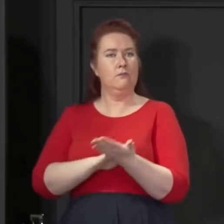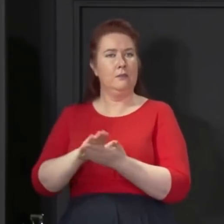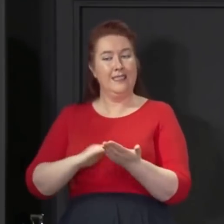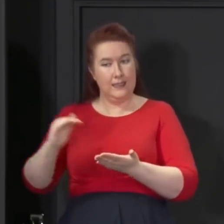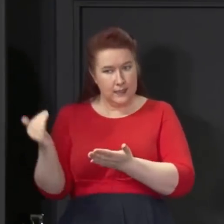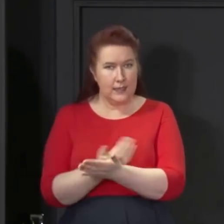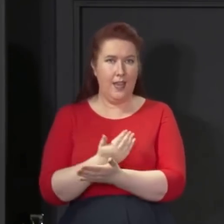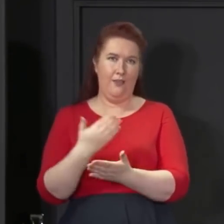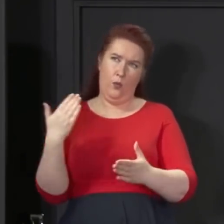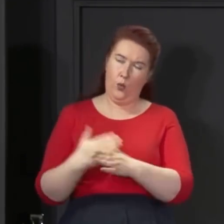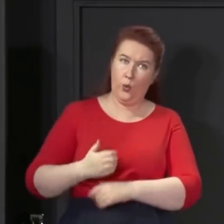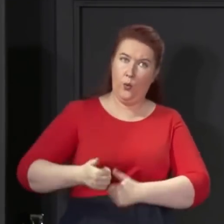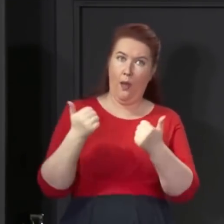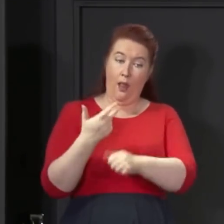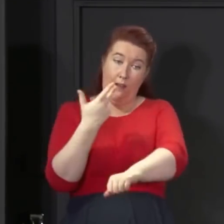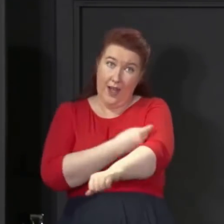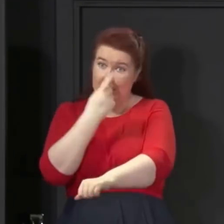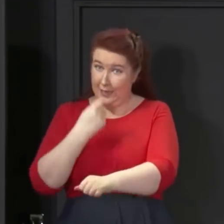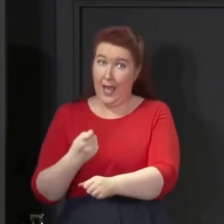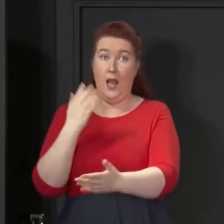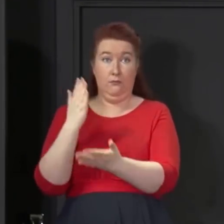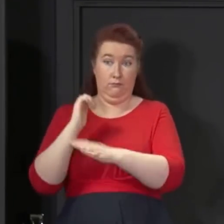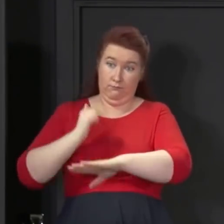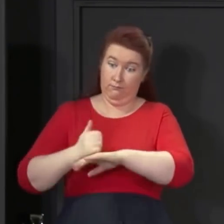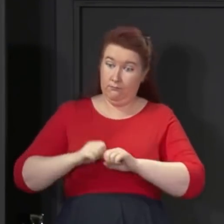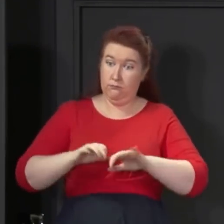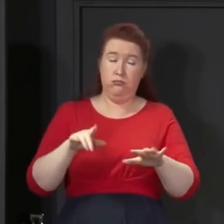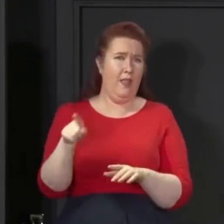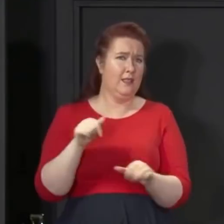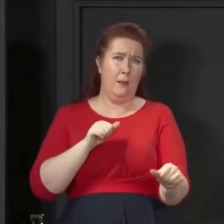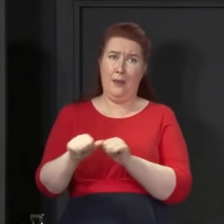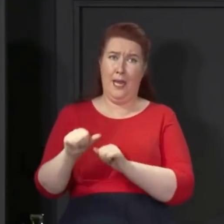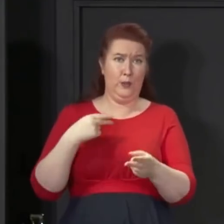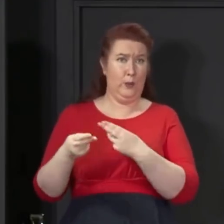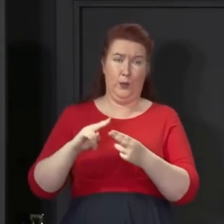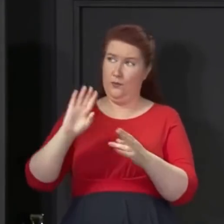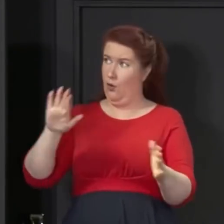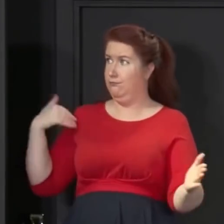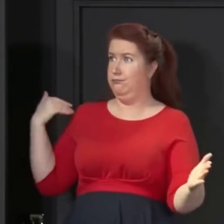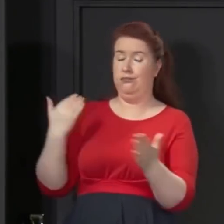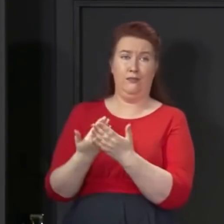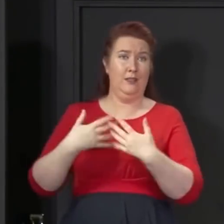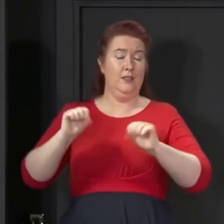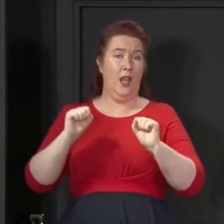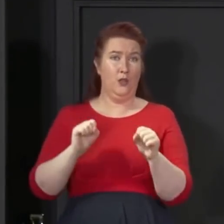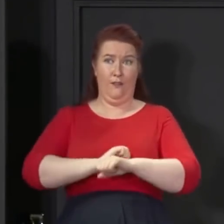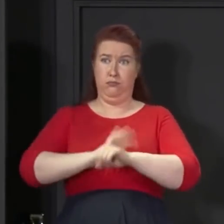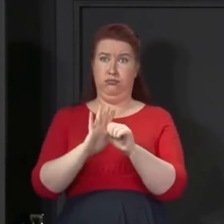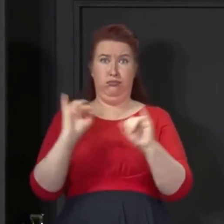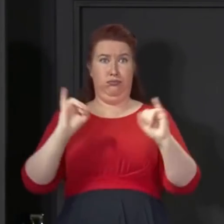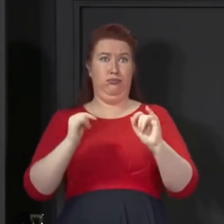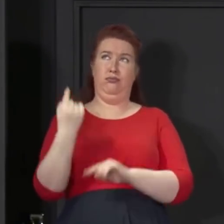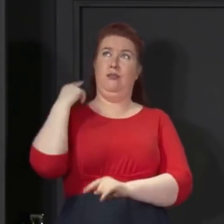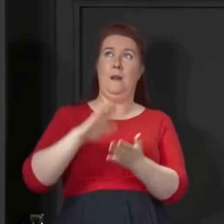can now be used, it is without a shadow of a doubt the best news we have heard since this pandemic started all these